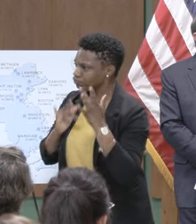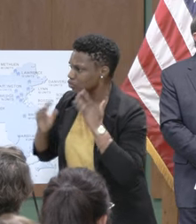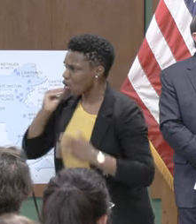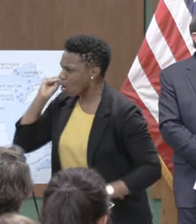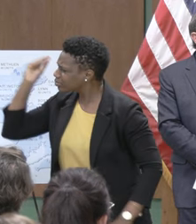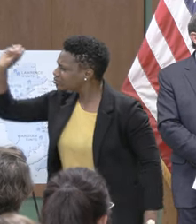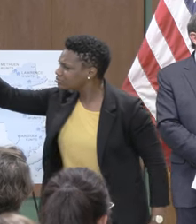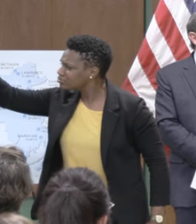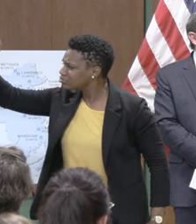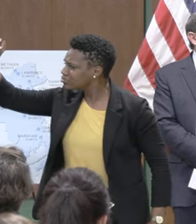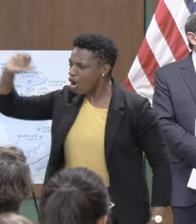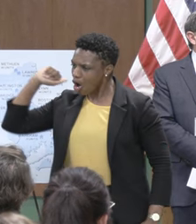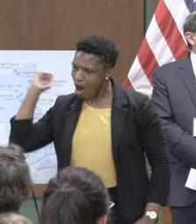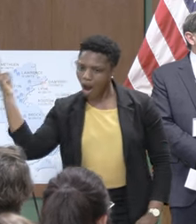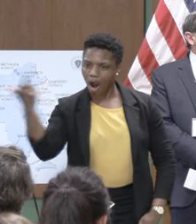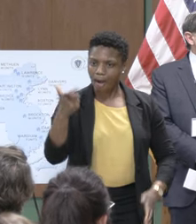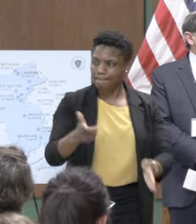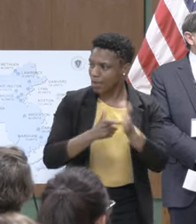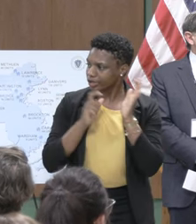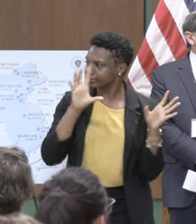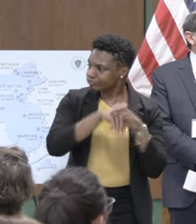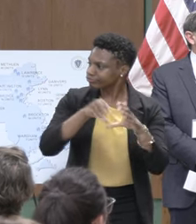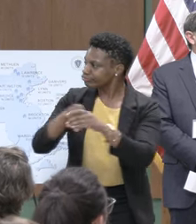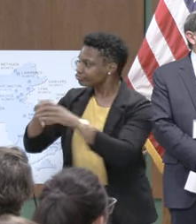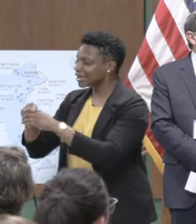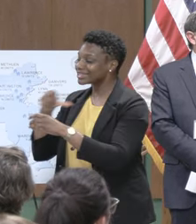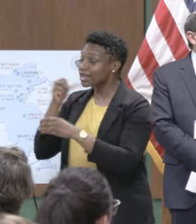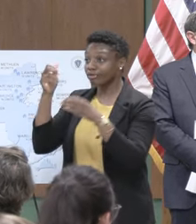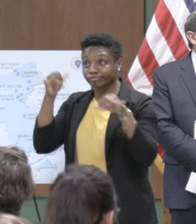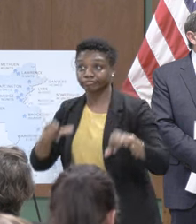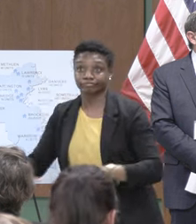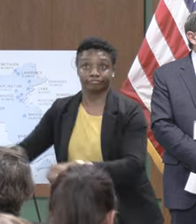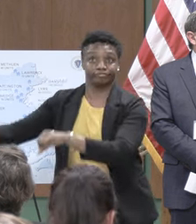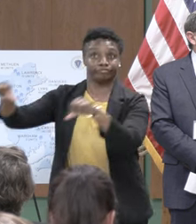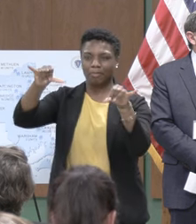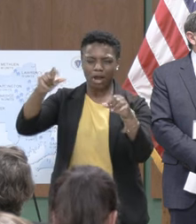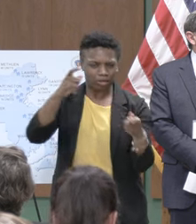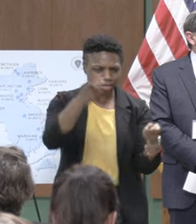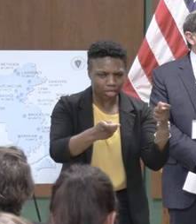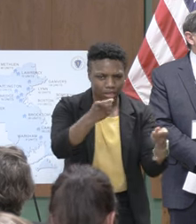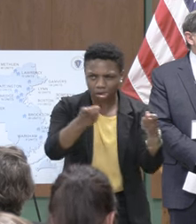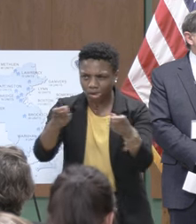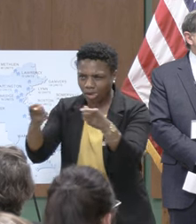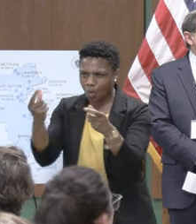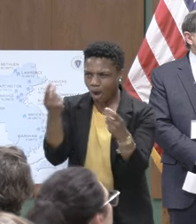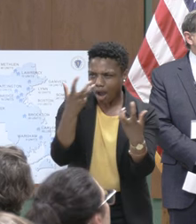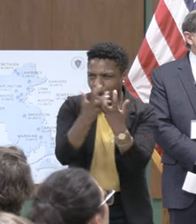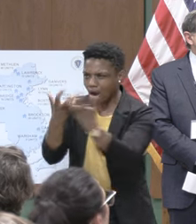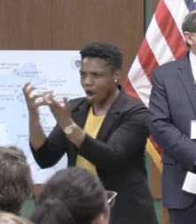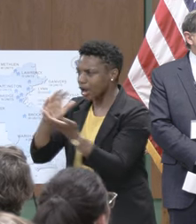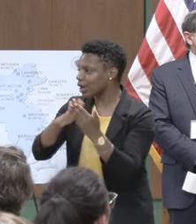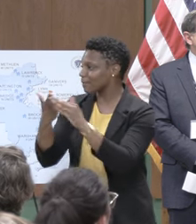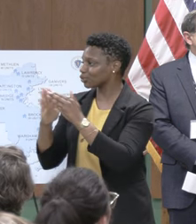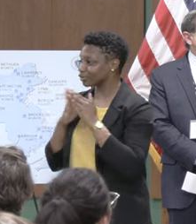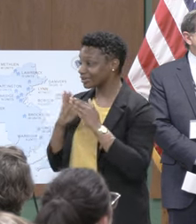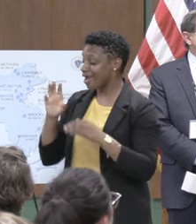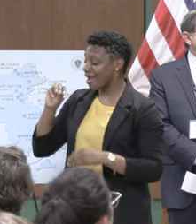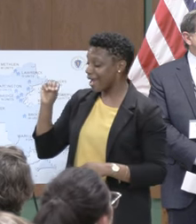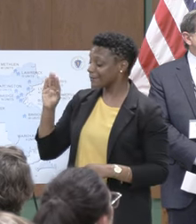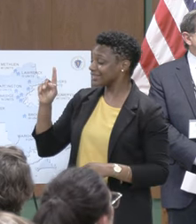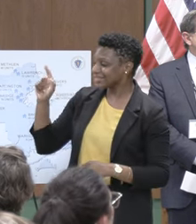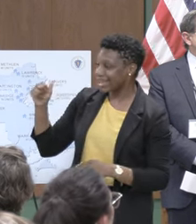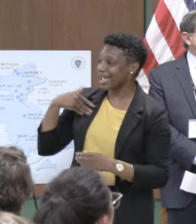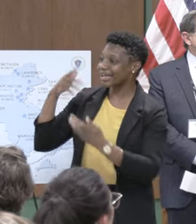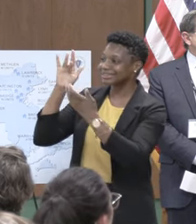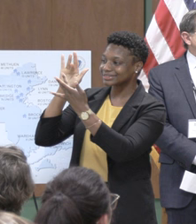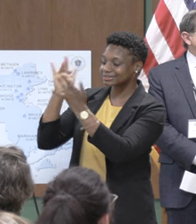everybody's got to give a little it's not one size fits all but the mbta communities act provides a lot of carrots a lot